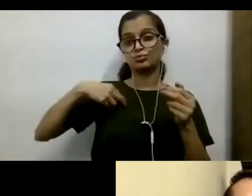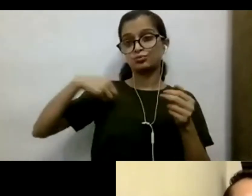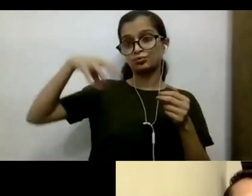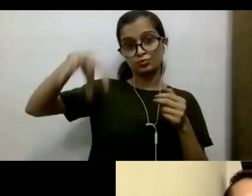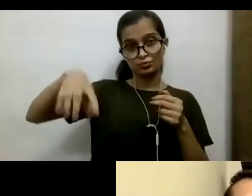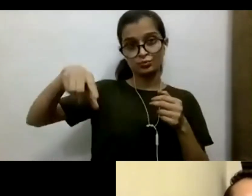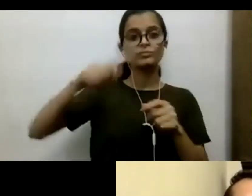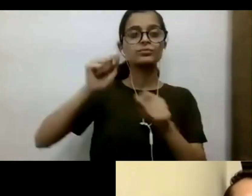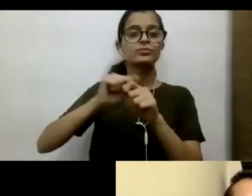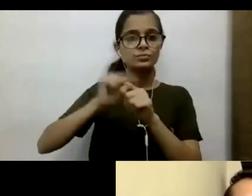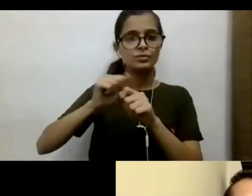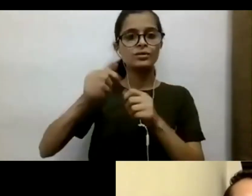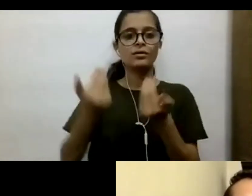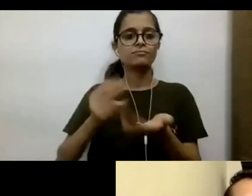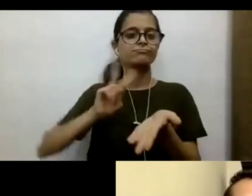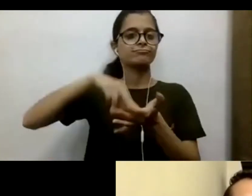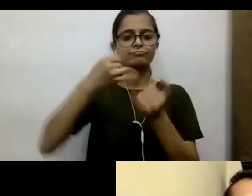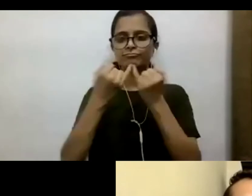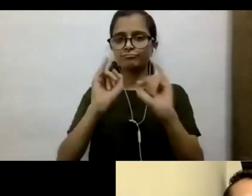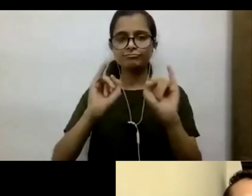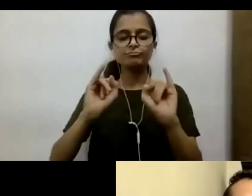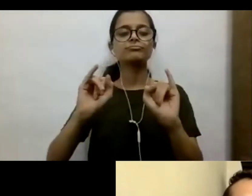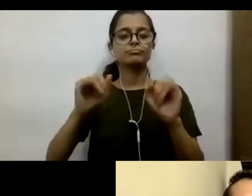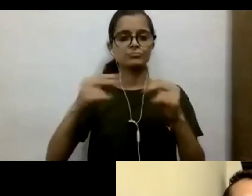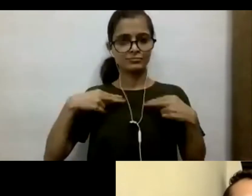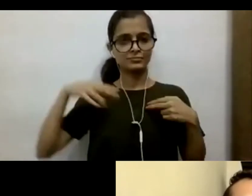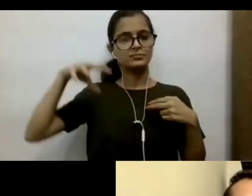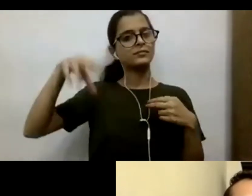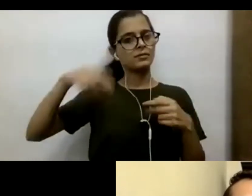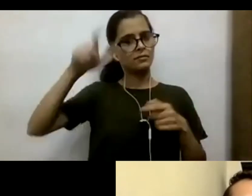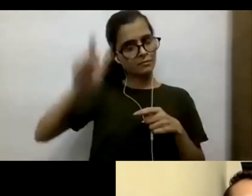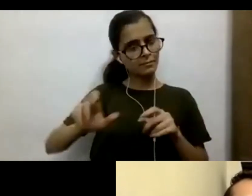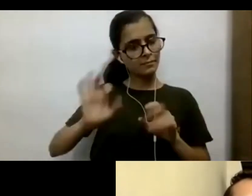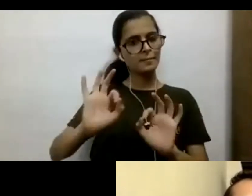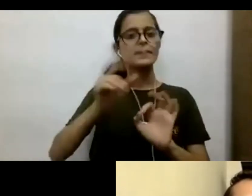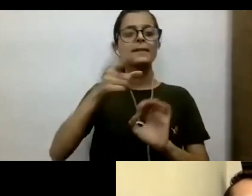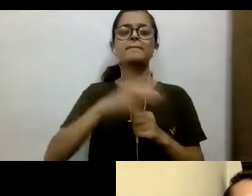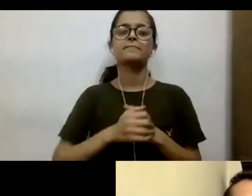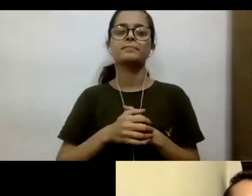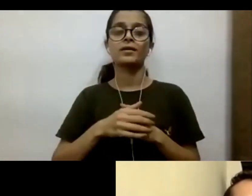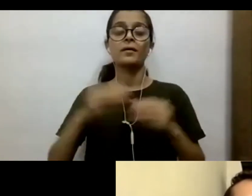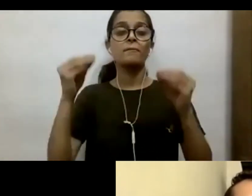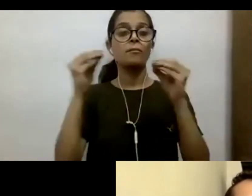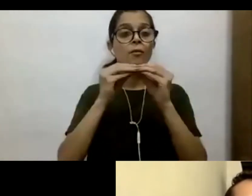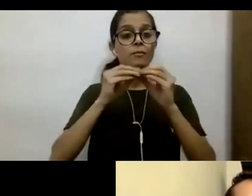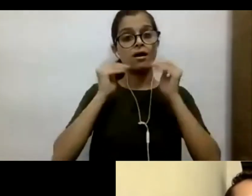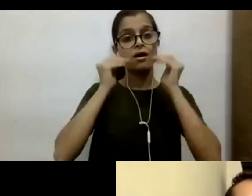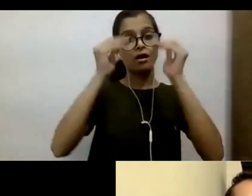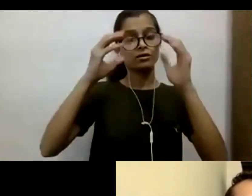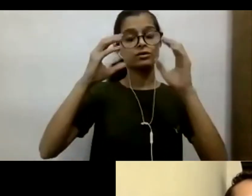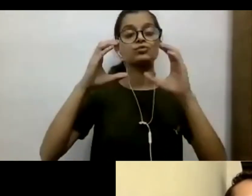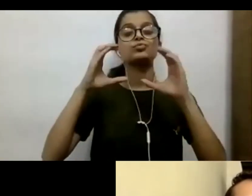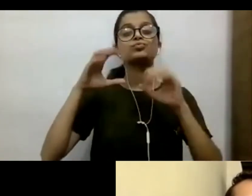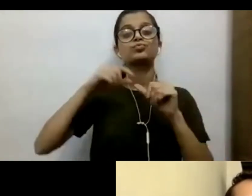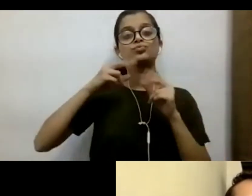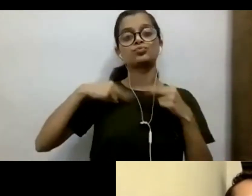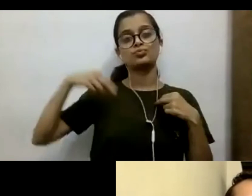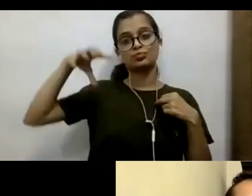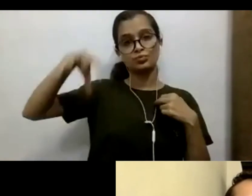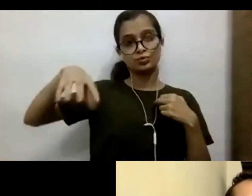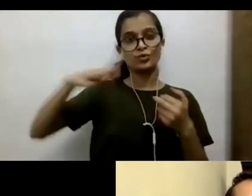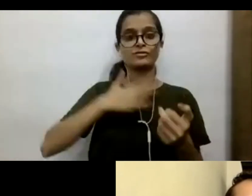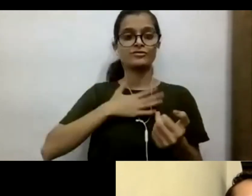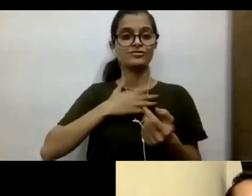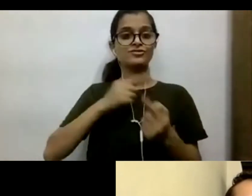currently an independent litigator with her primary practice based out of Bombay High Court and National Green Tribunal.